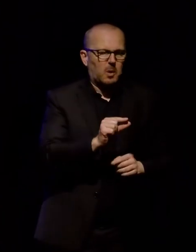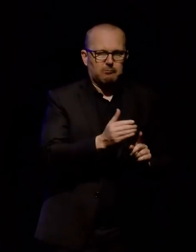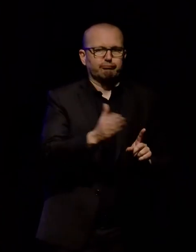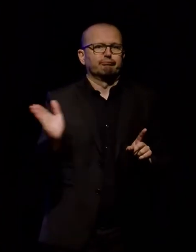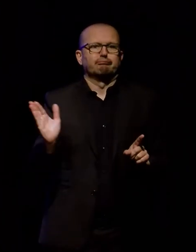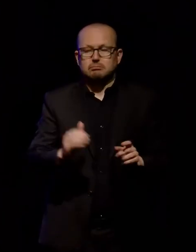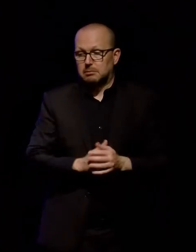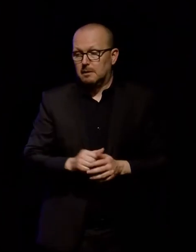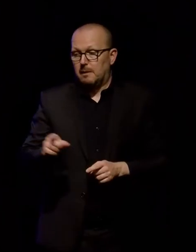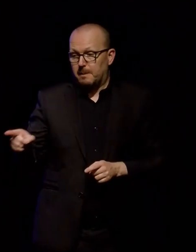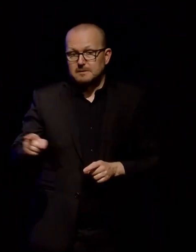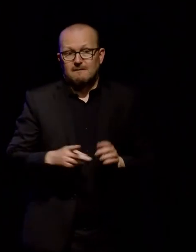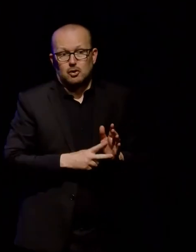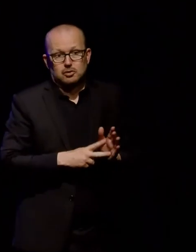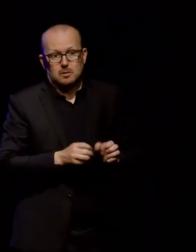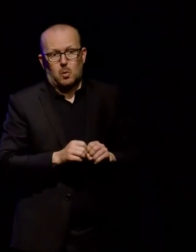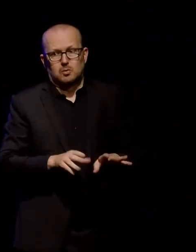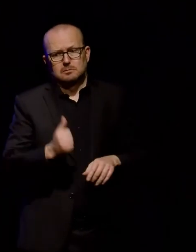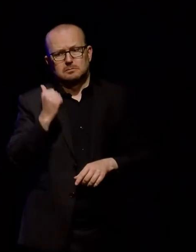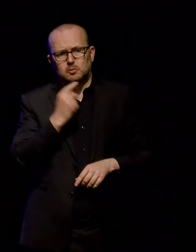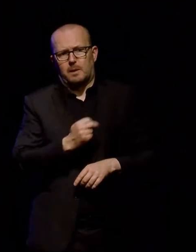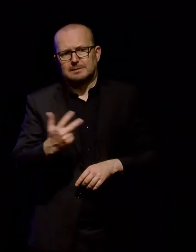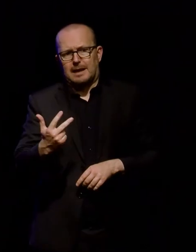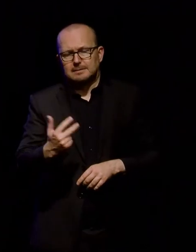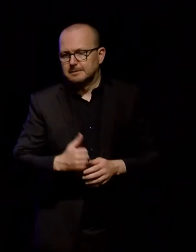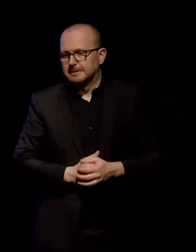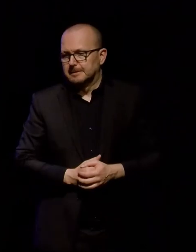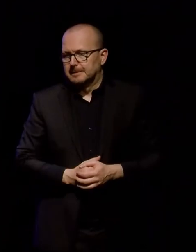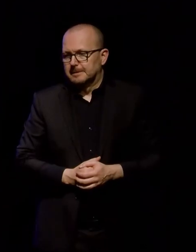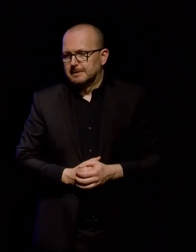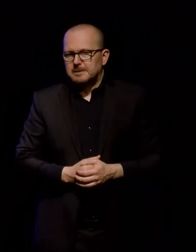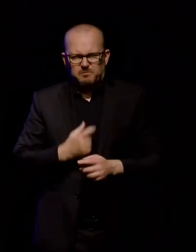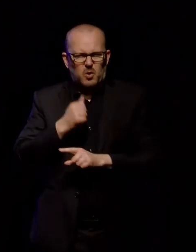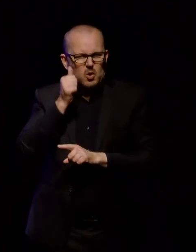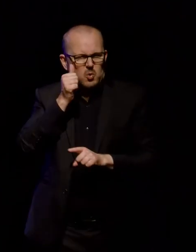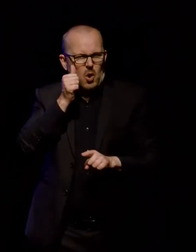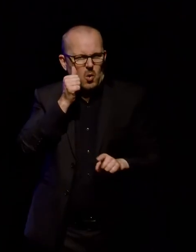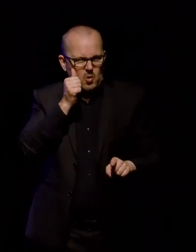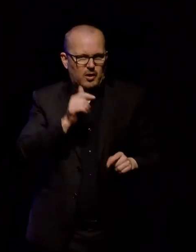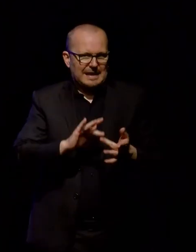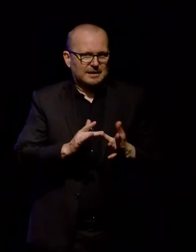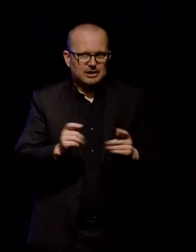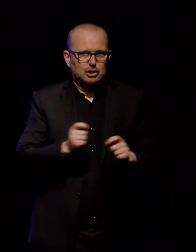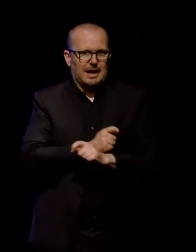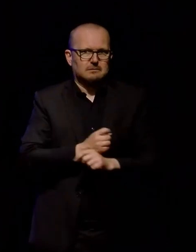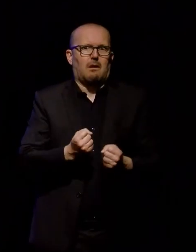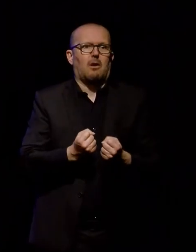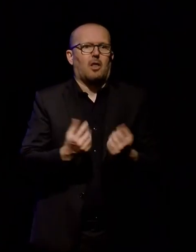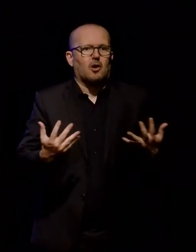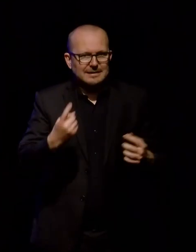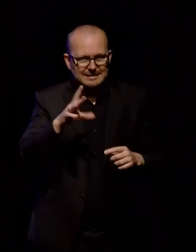This version was launched in 2008. I don't need to tell this audience that the internet has changed a lot in that time.